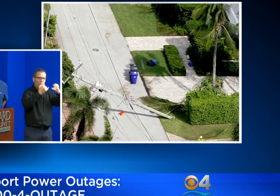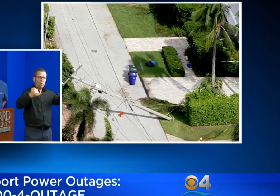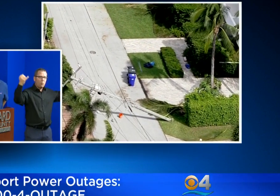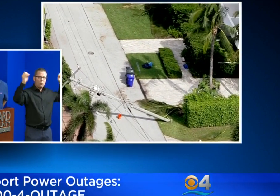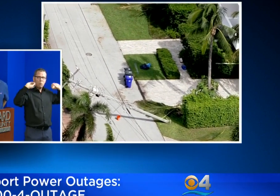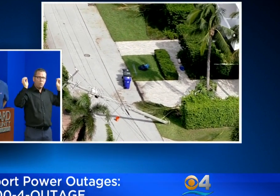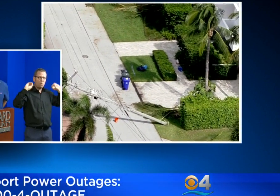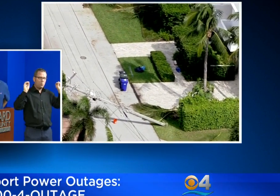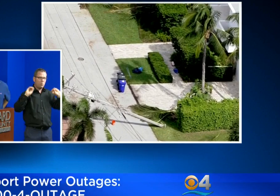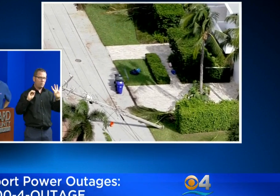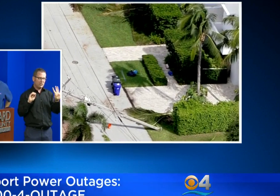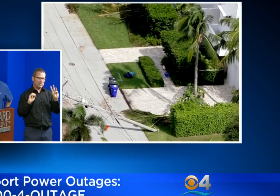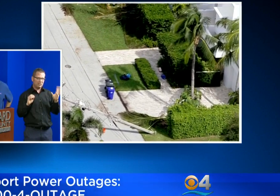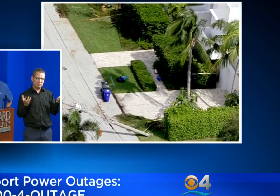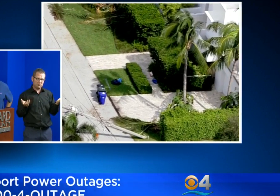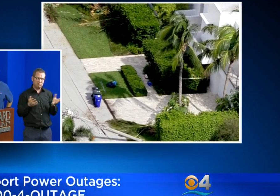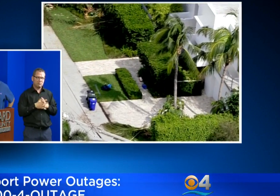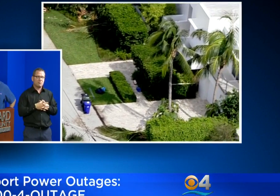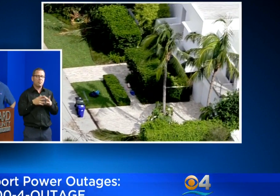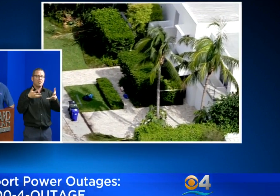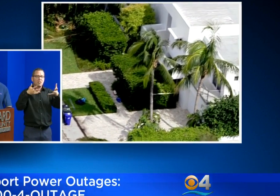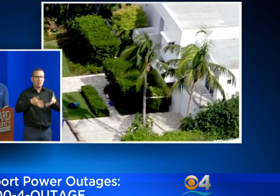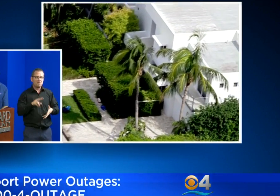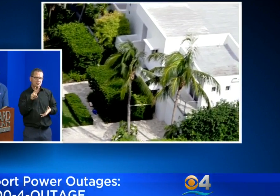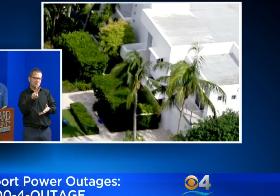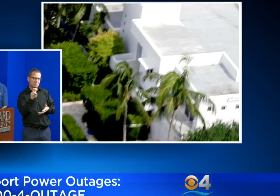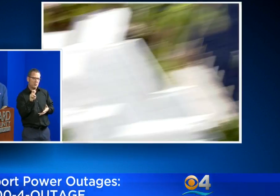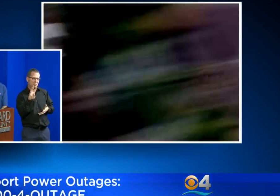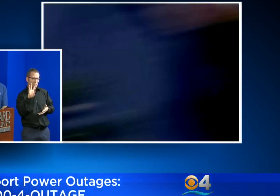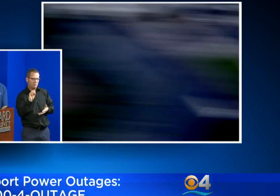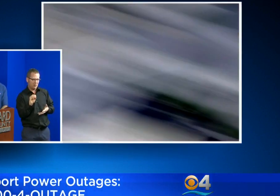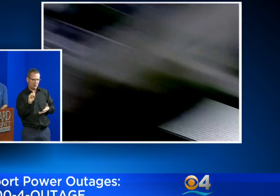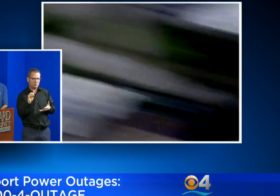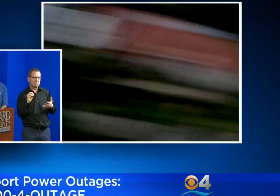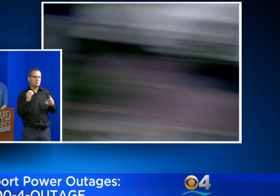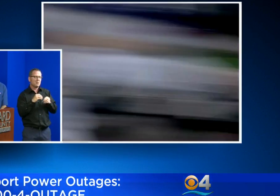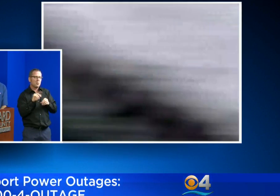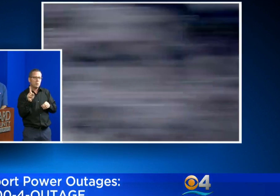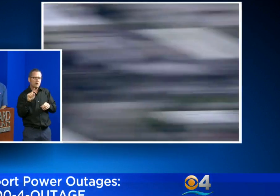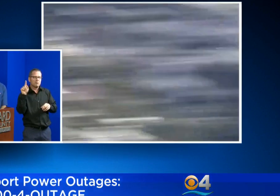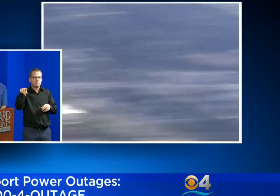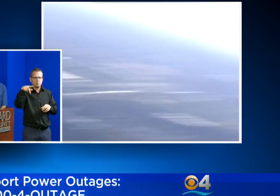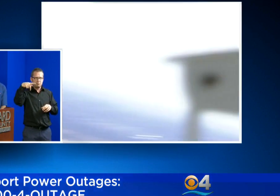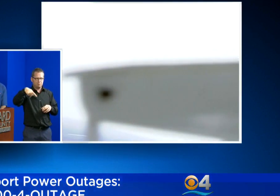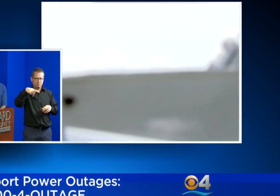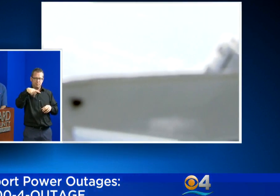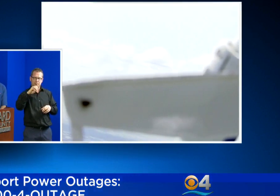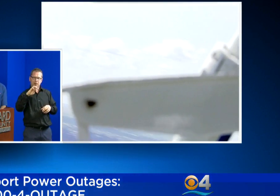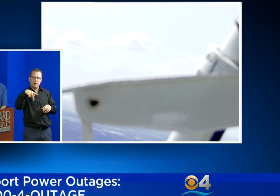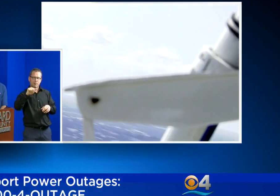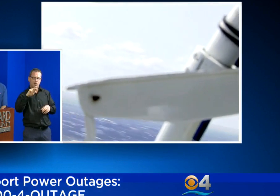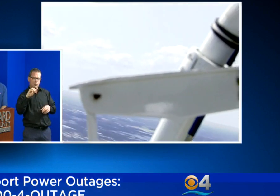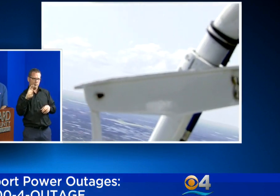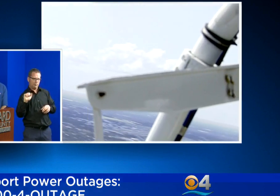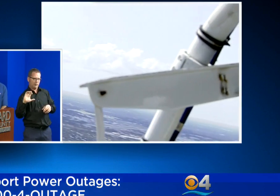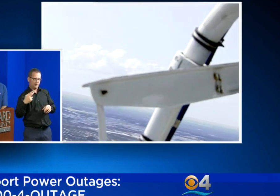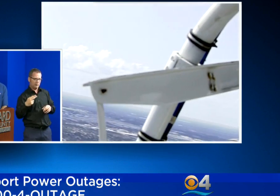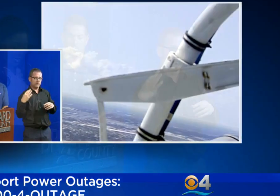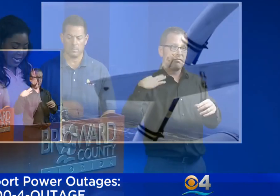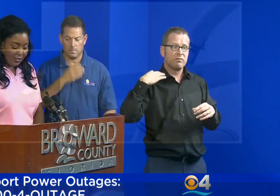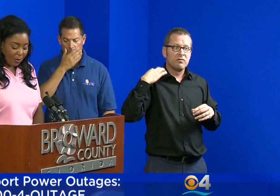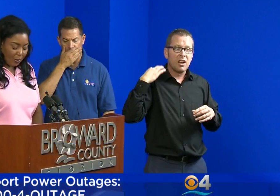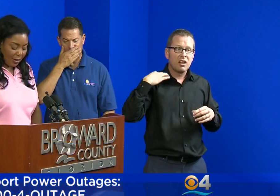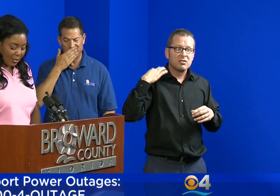for all but 234 customers located in Pompano Beach. Volunteers. For those who are interested in